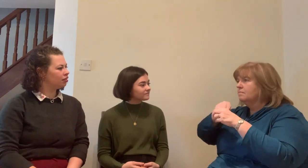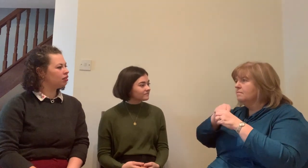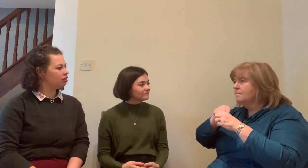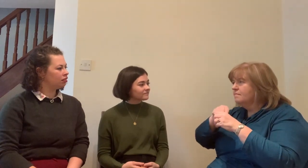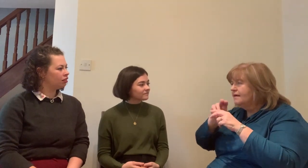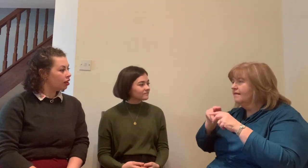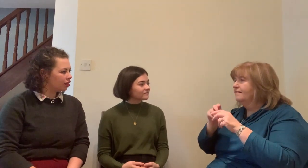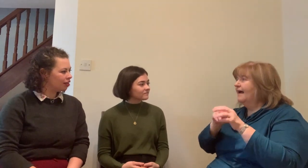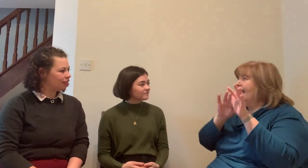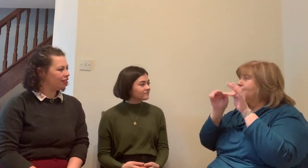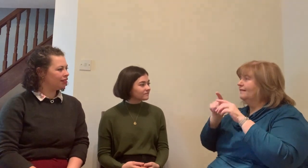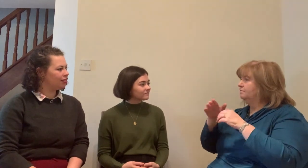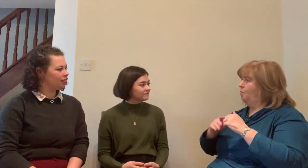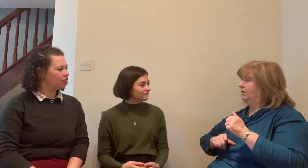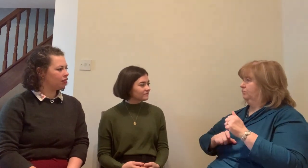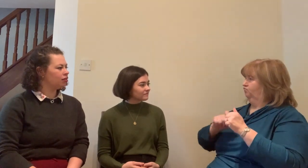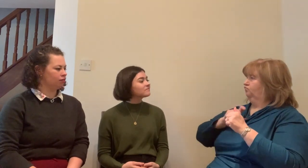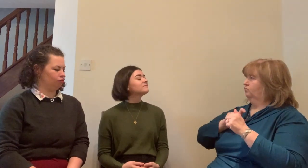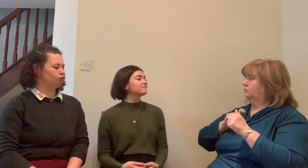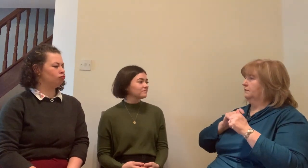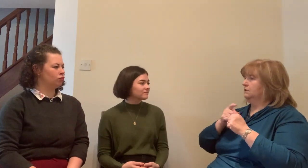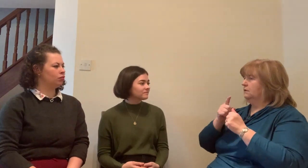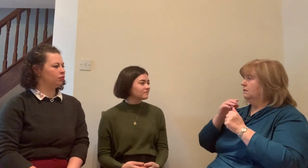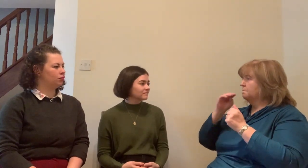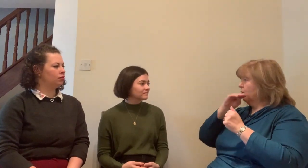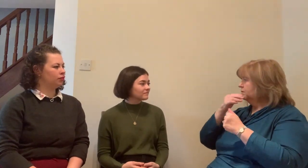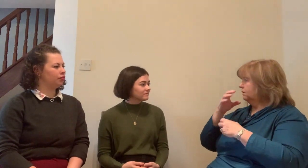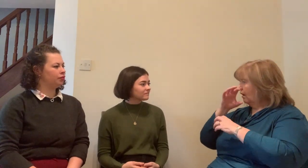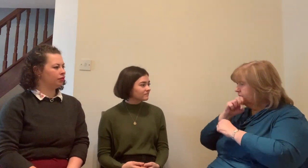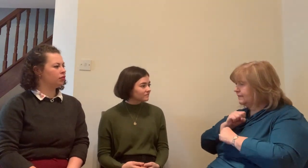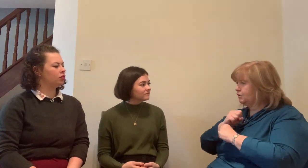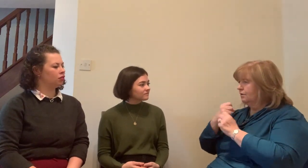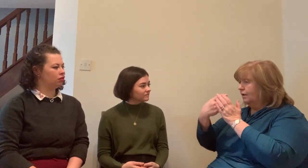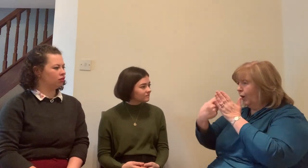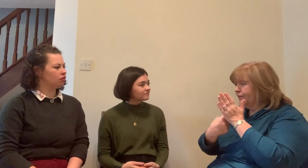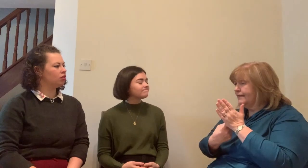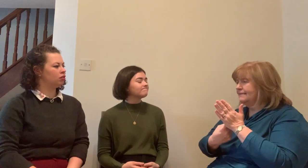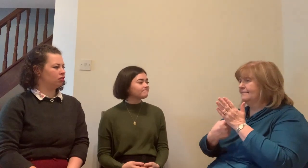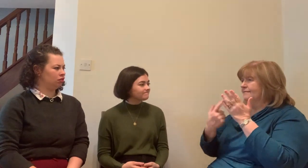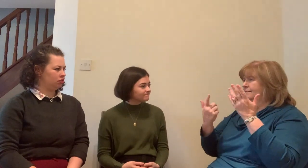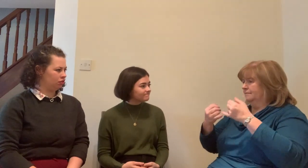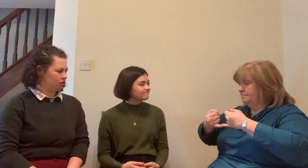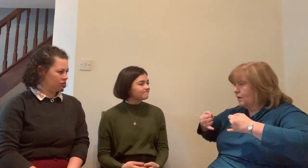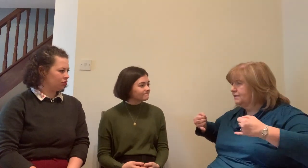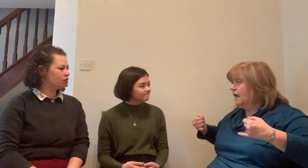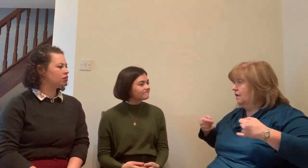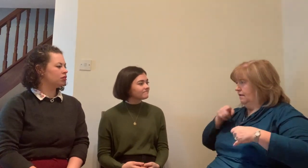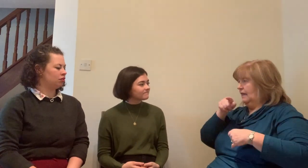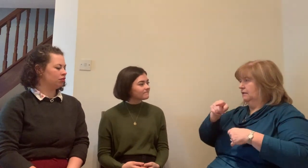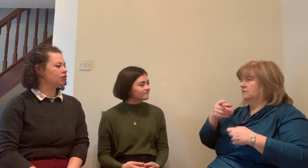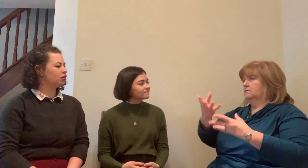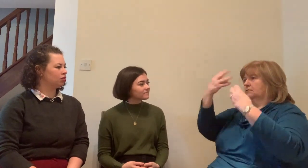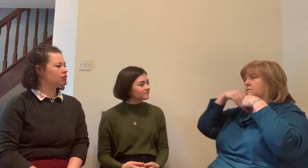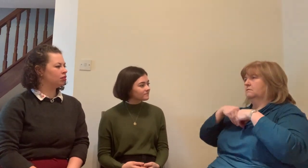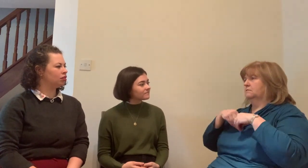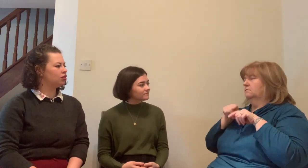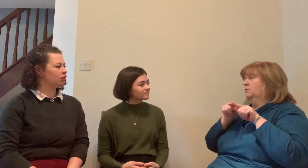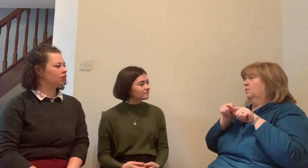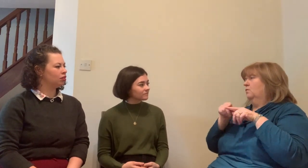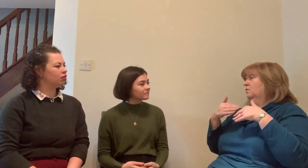some don't want to be deaf interpreters. Okay, so that kind of leads on to our next question of what do you think deaf interpreting is? The list